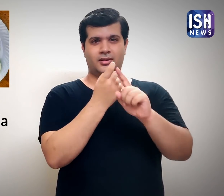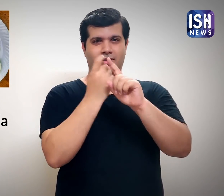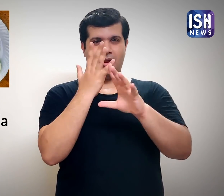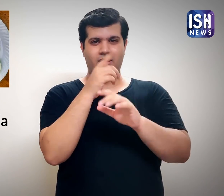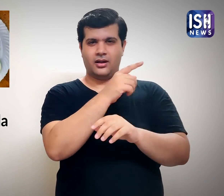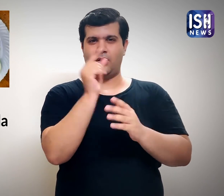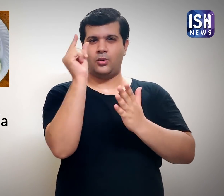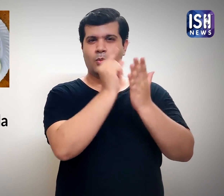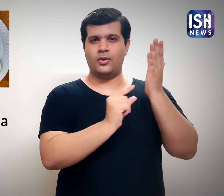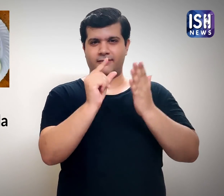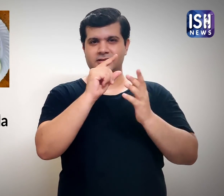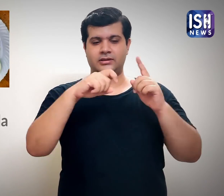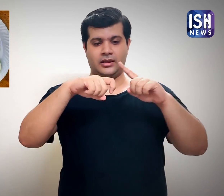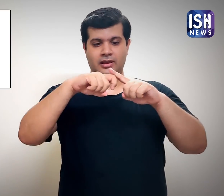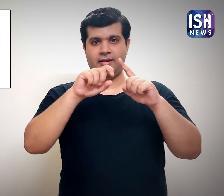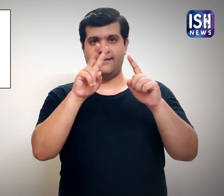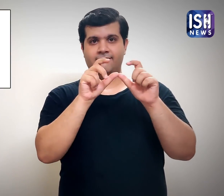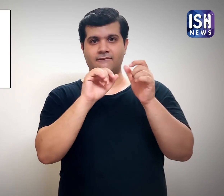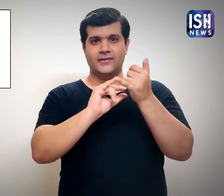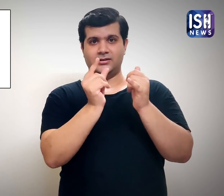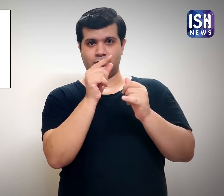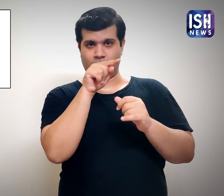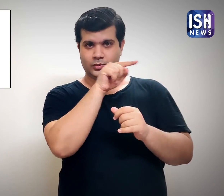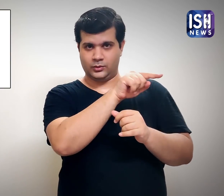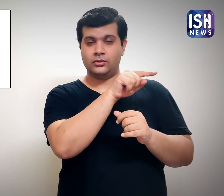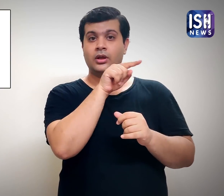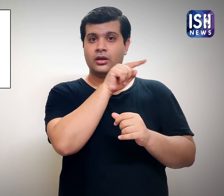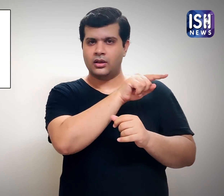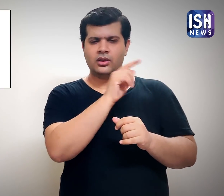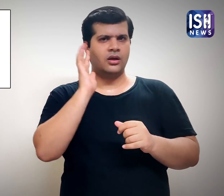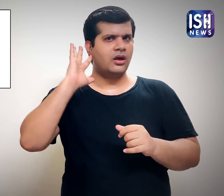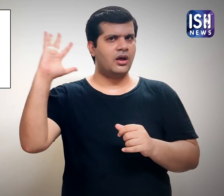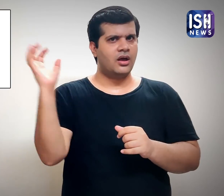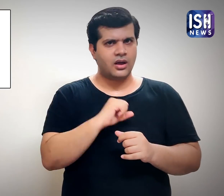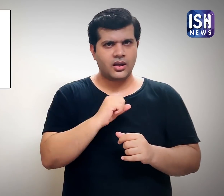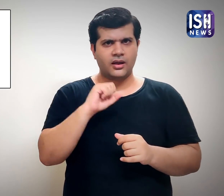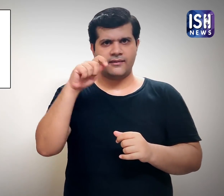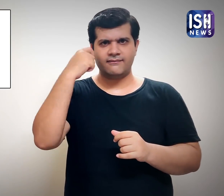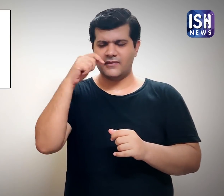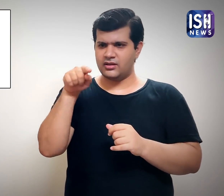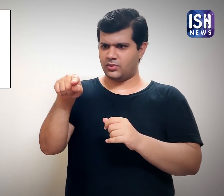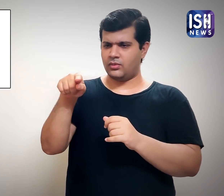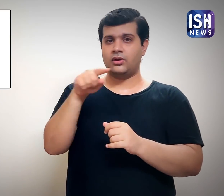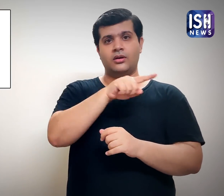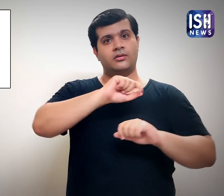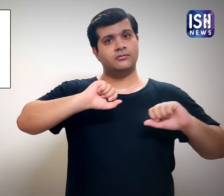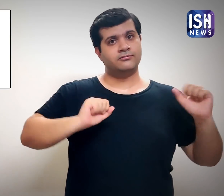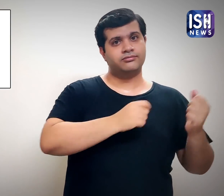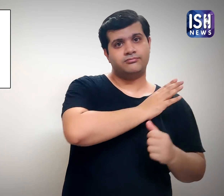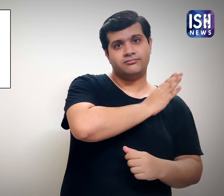5. from the Kerala Veterinary and Animal Sciences University saw the videos and visited the farm.